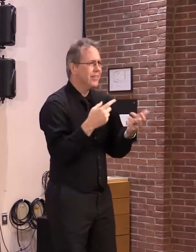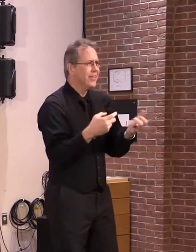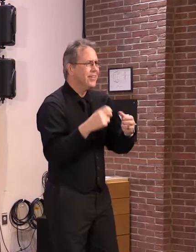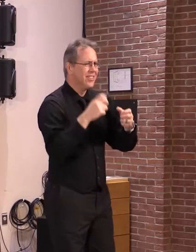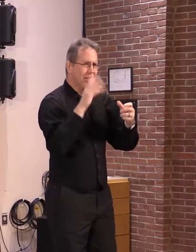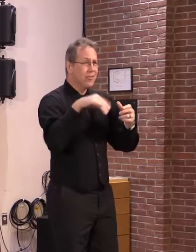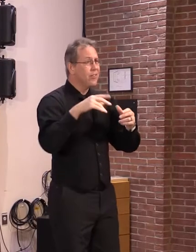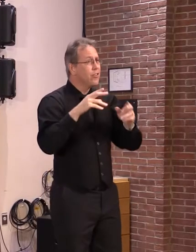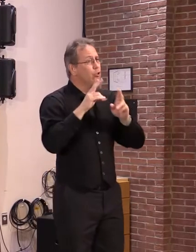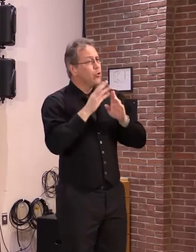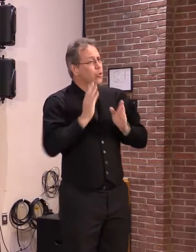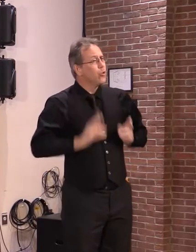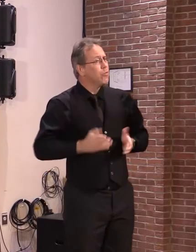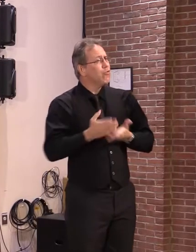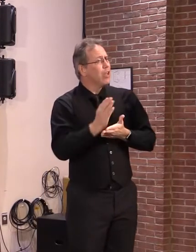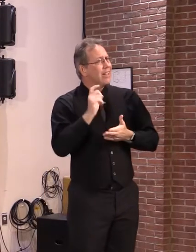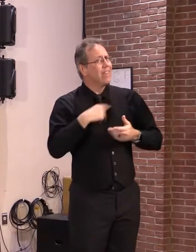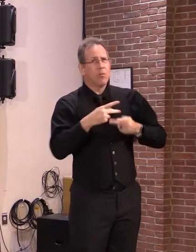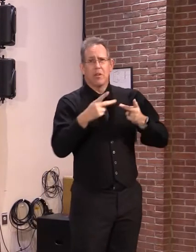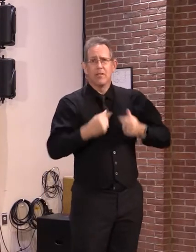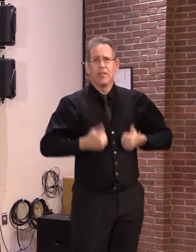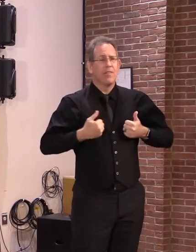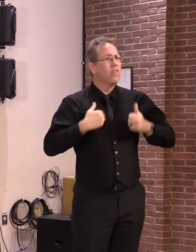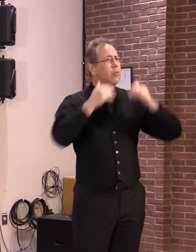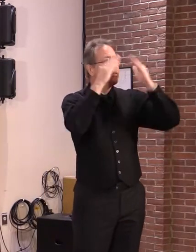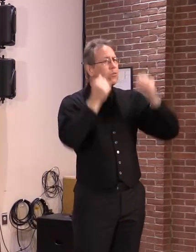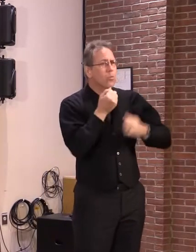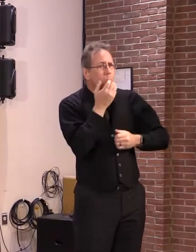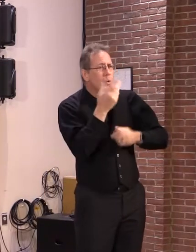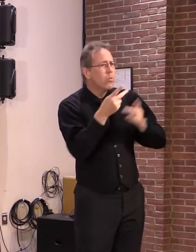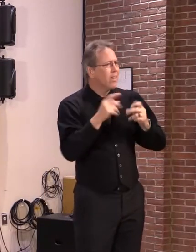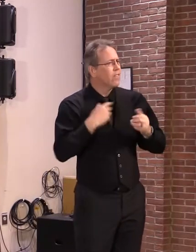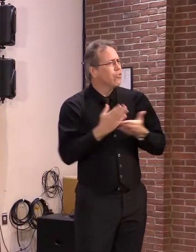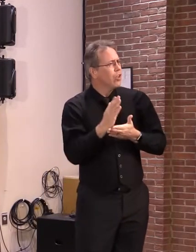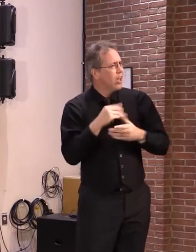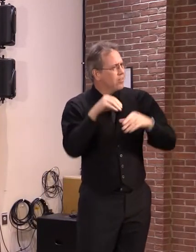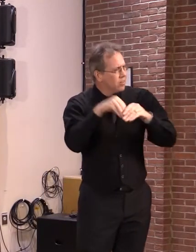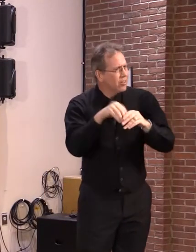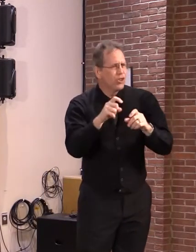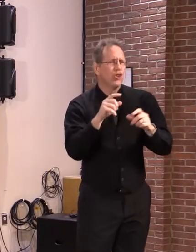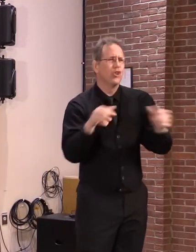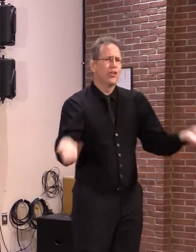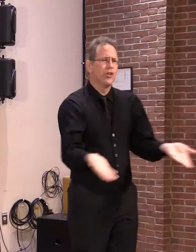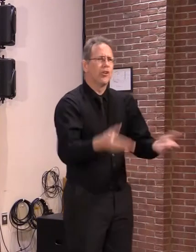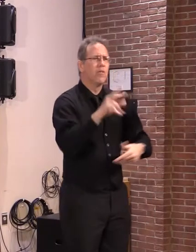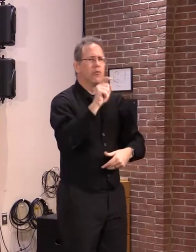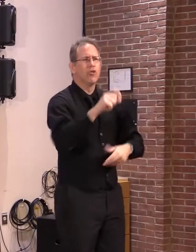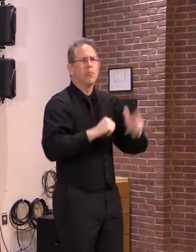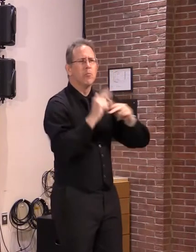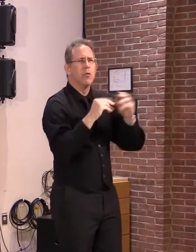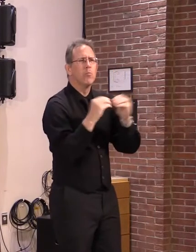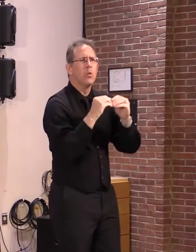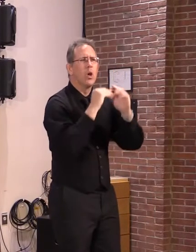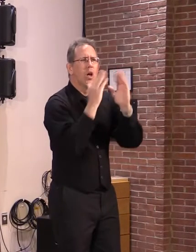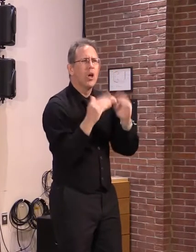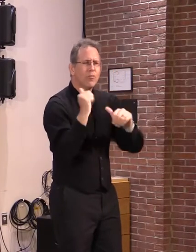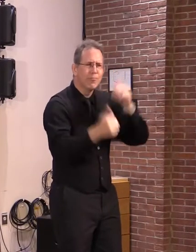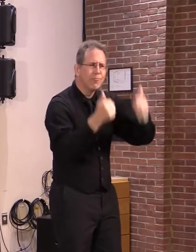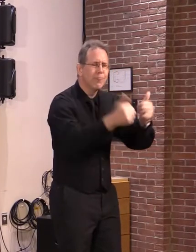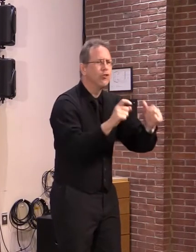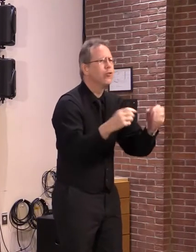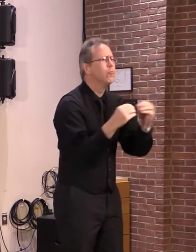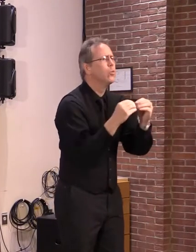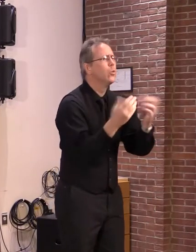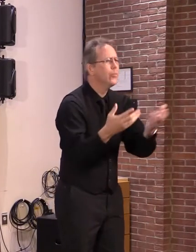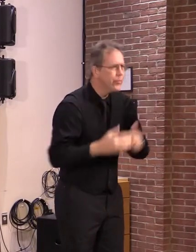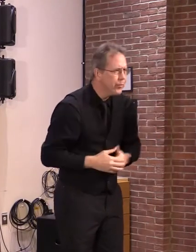a human right, we must build a lot more homes. To do that policymakers of both the state and local level are going to